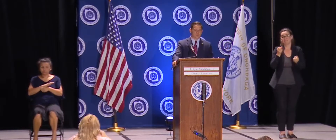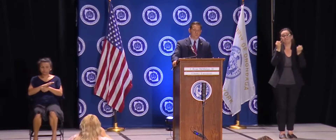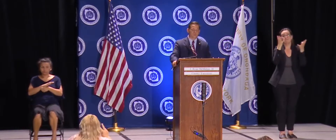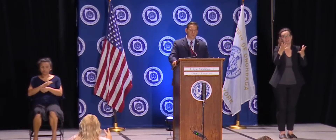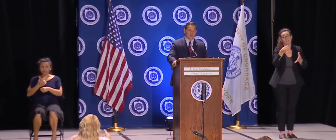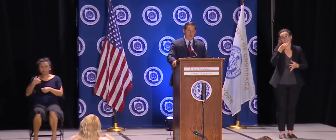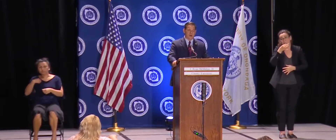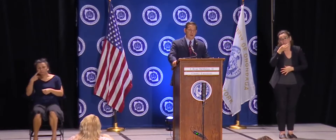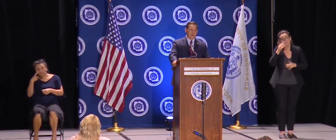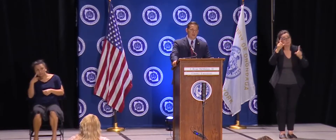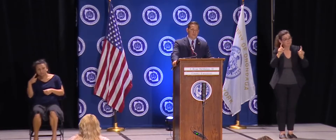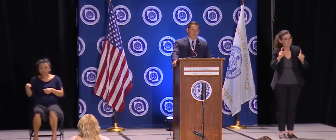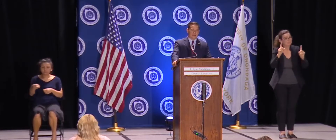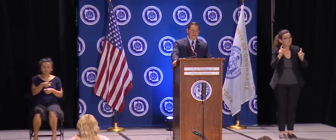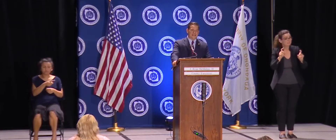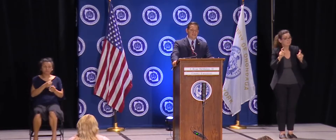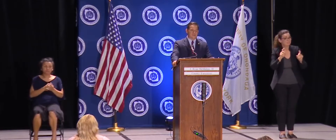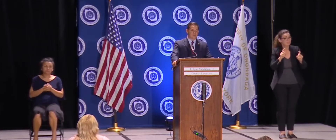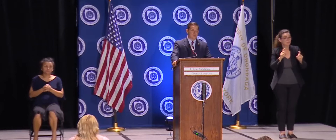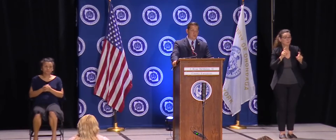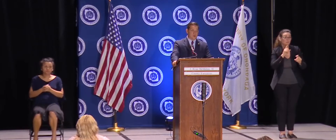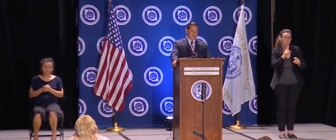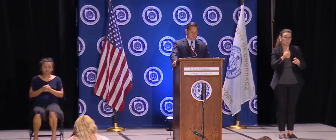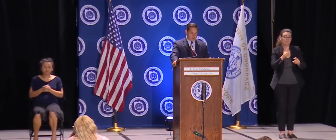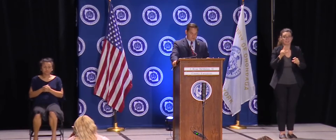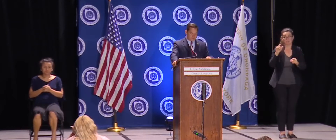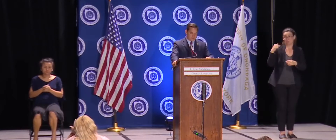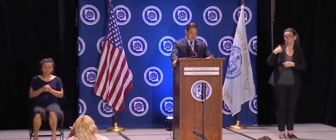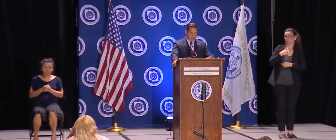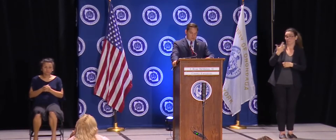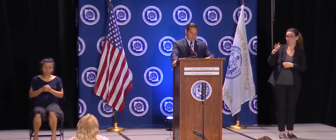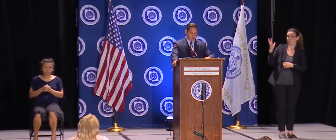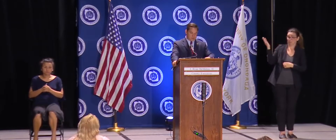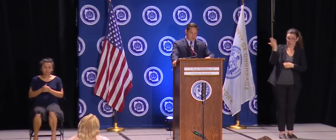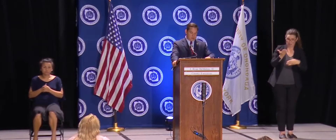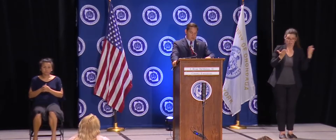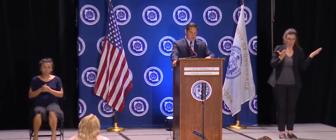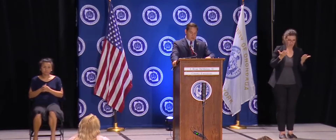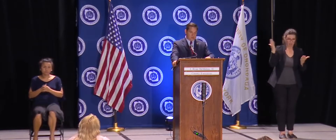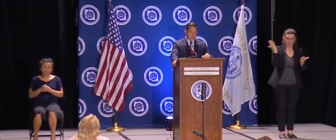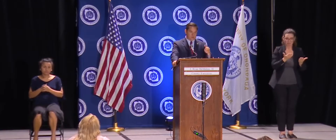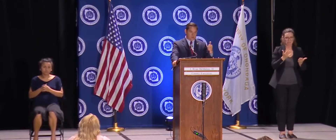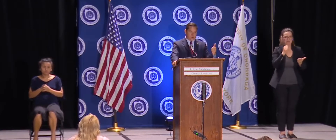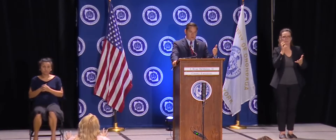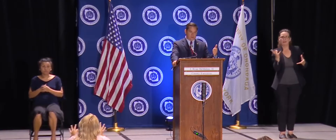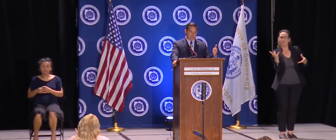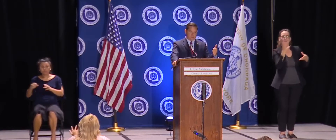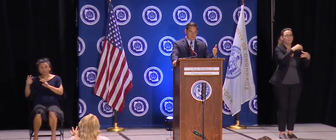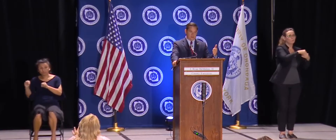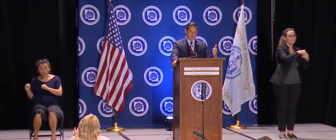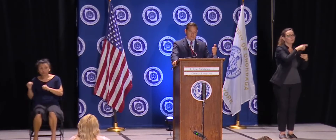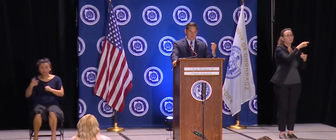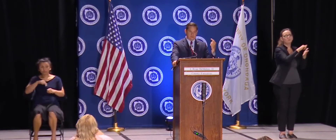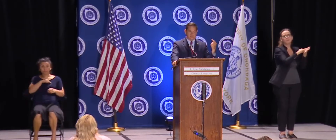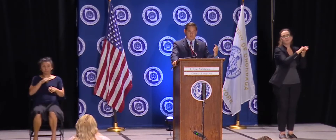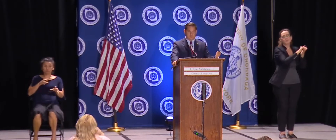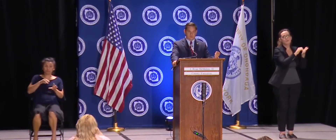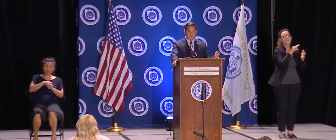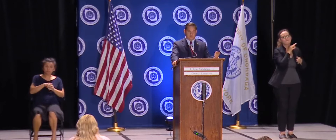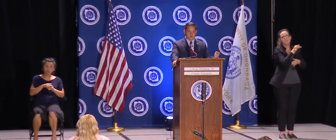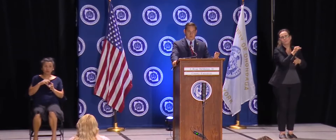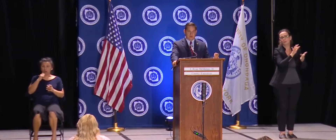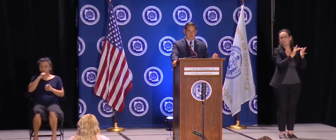skewed, and the data is skewed as long as saliva tests aren't being done. SUNY Cortland, saliva tests.